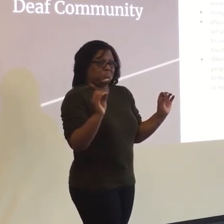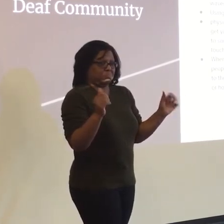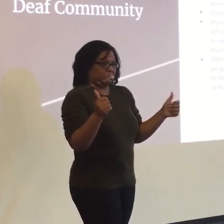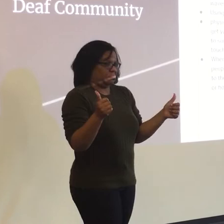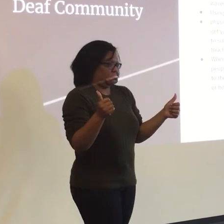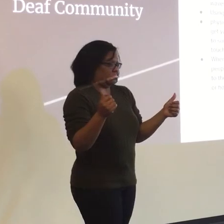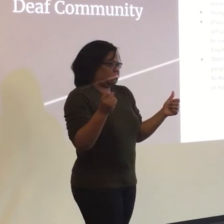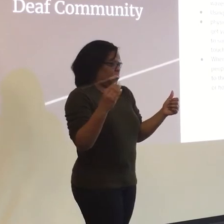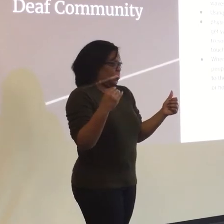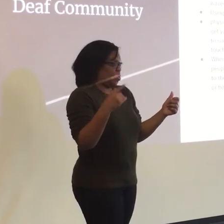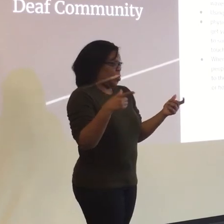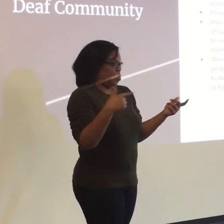None. None.